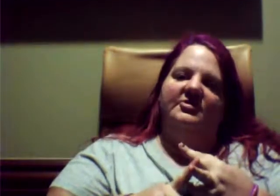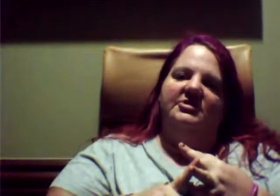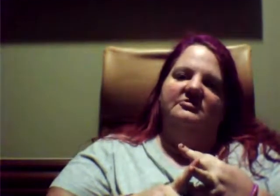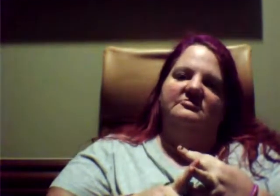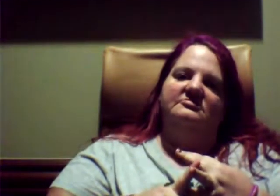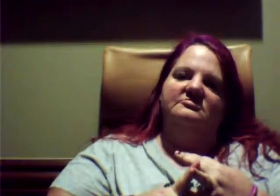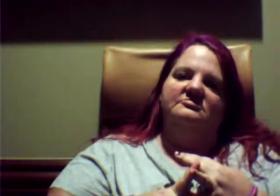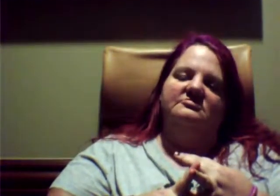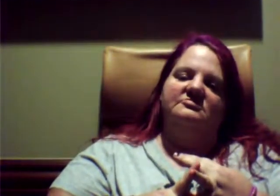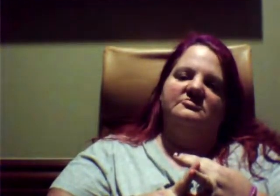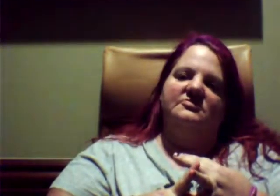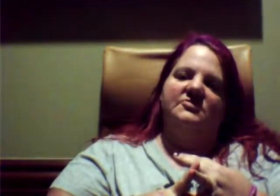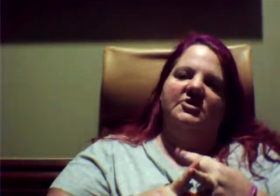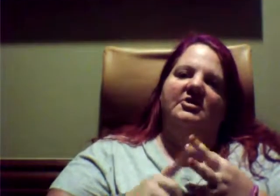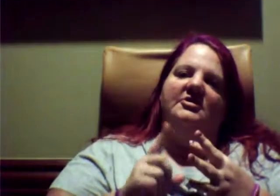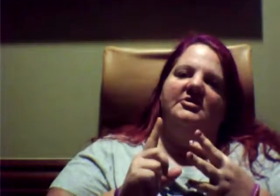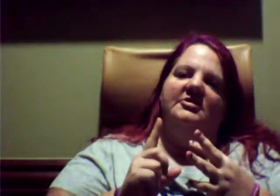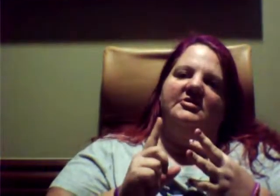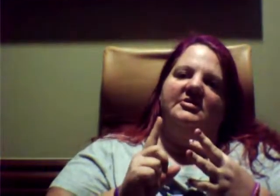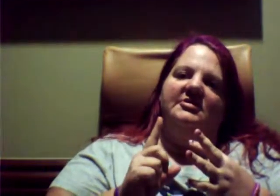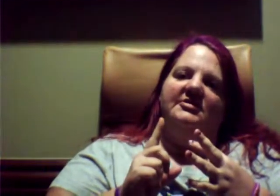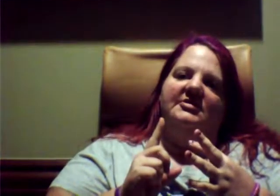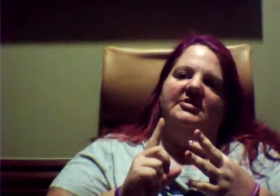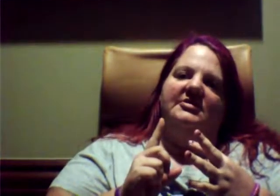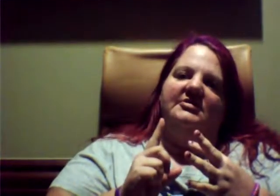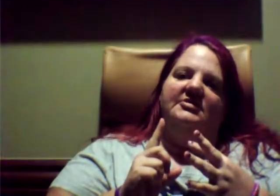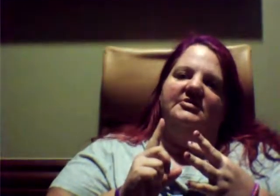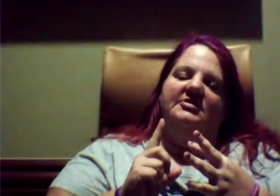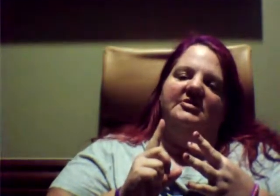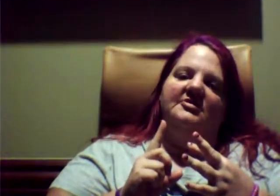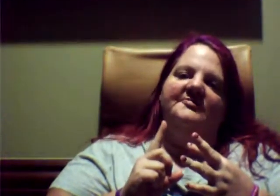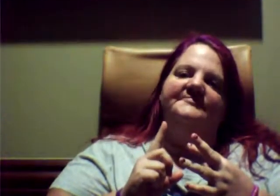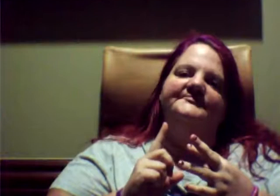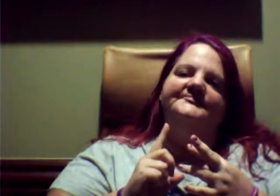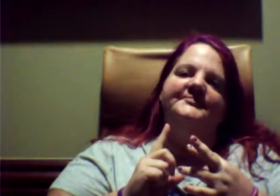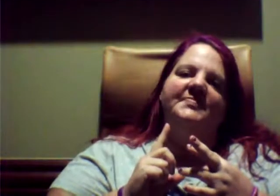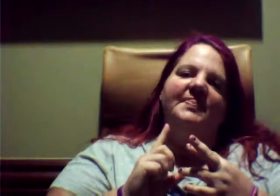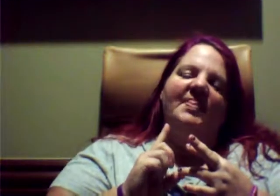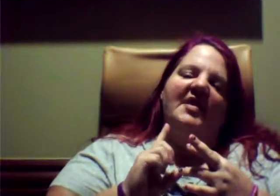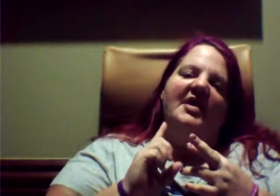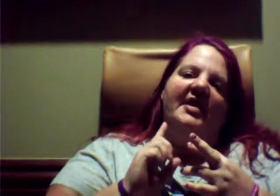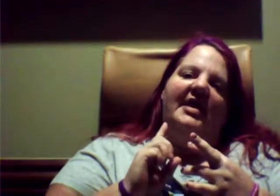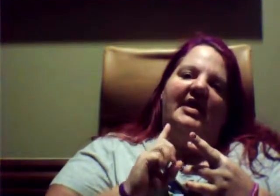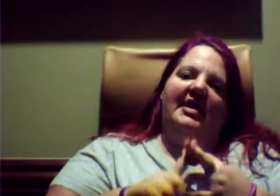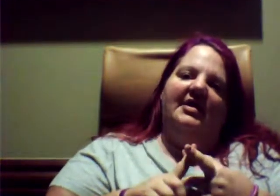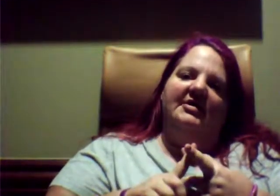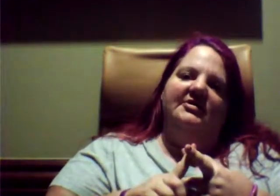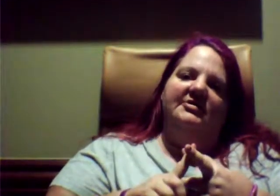and I